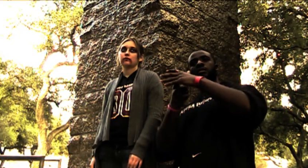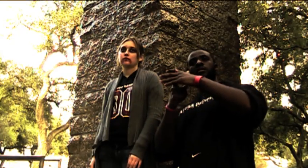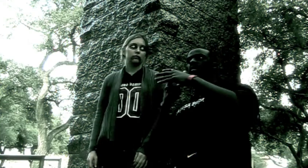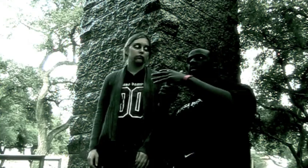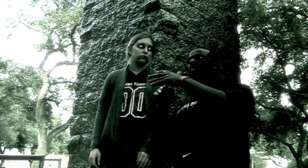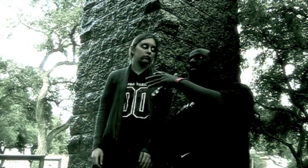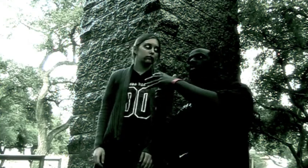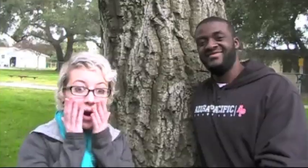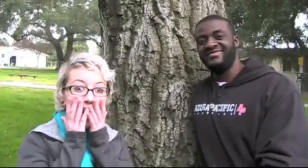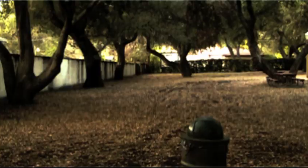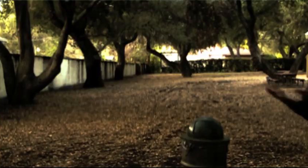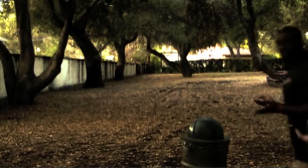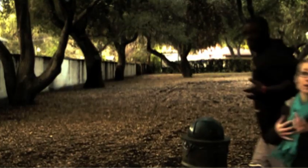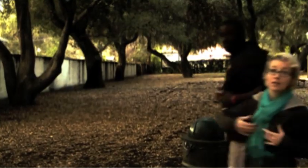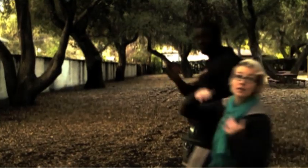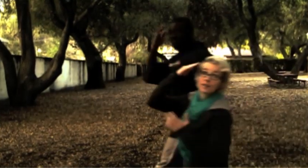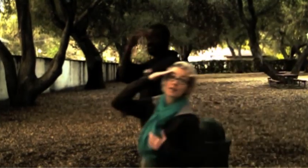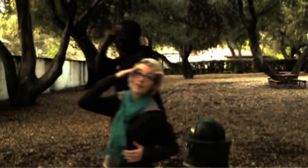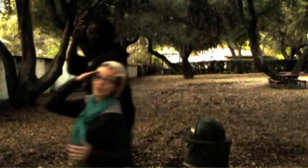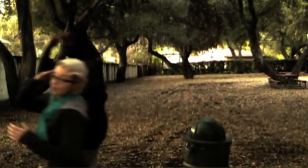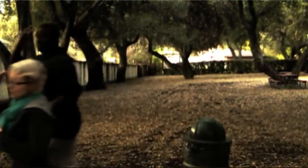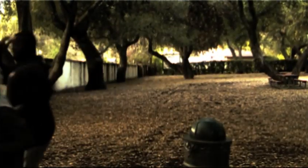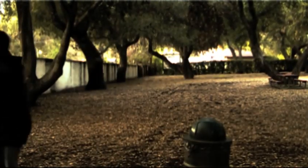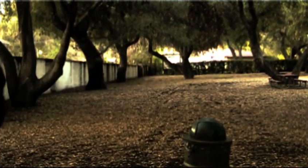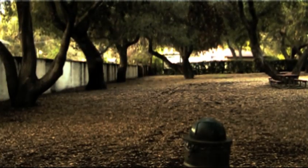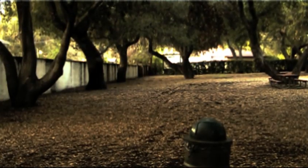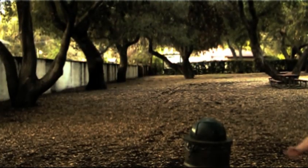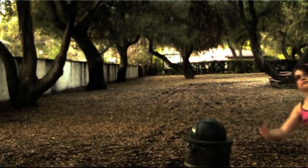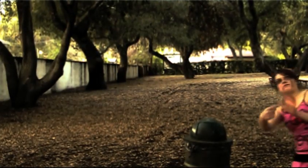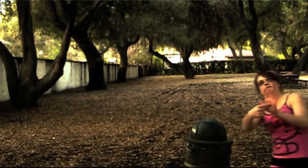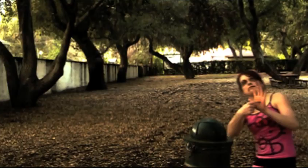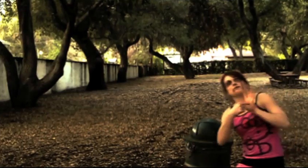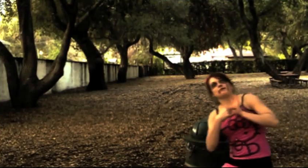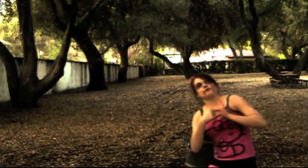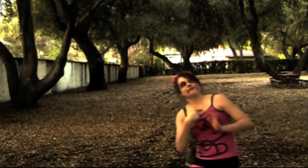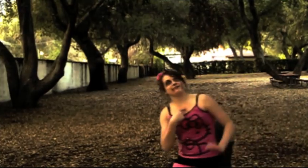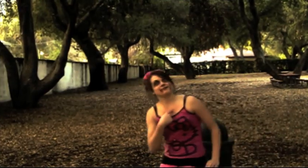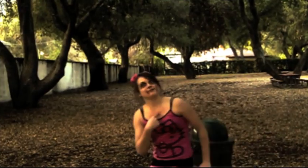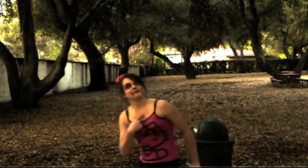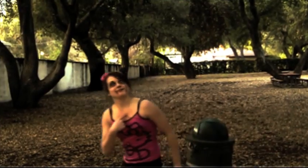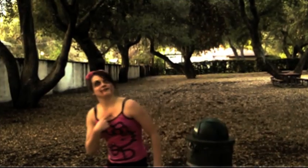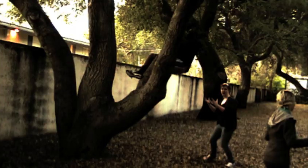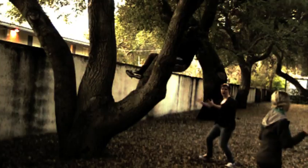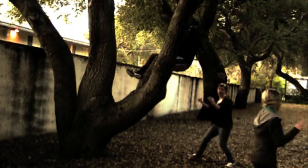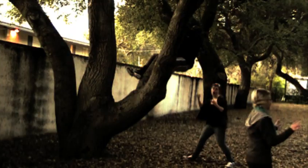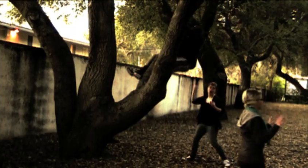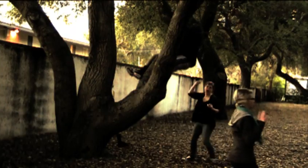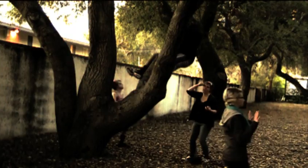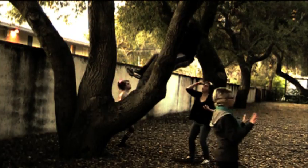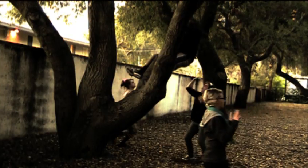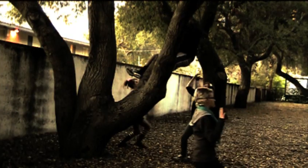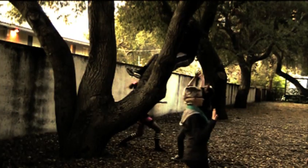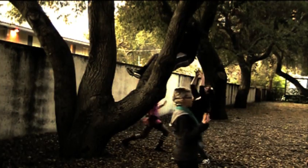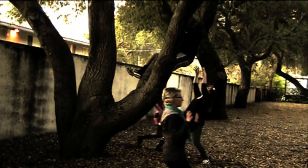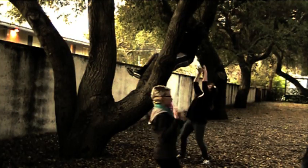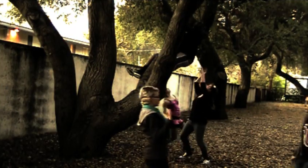horizon I wanna know, can you show me? I wanna know about these